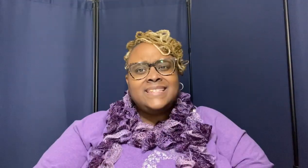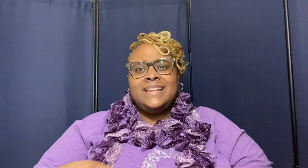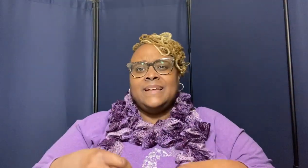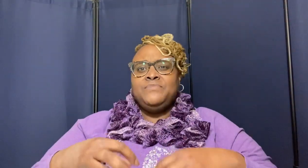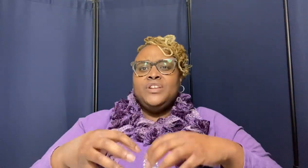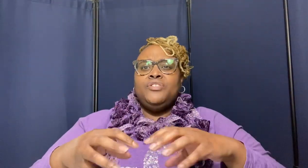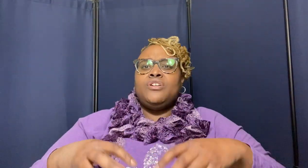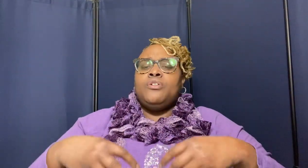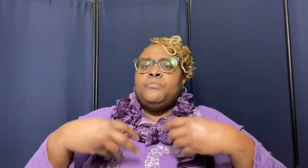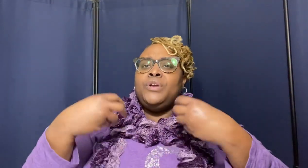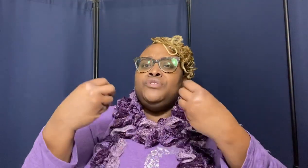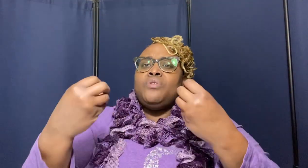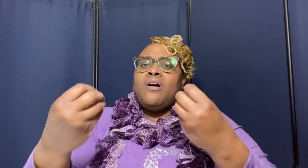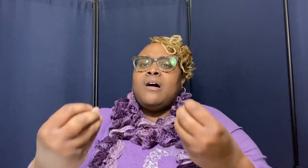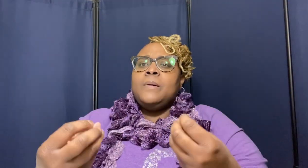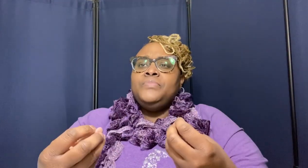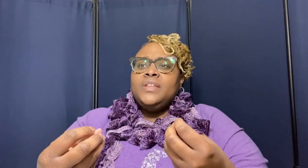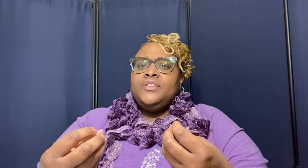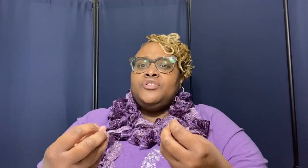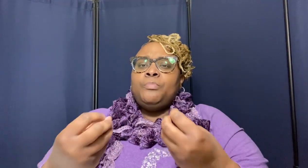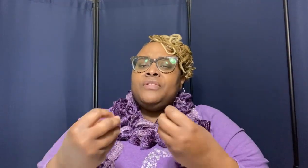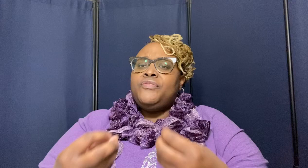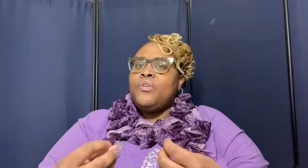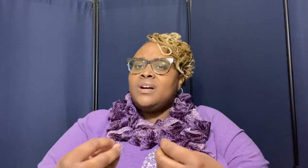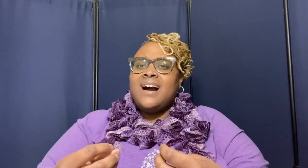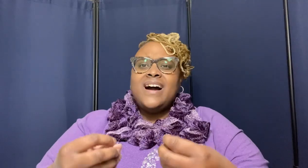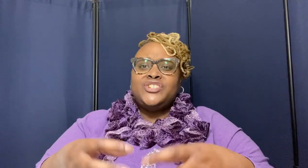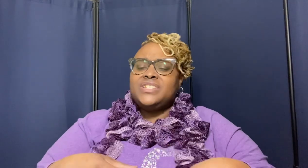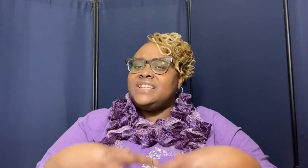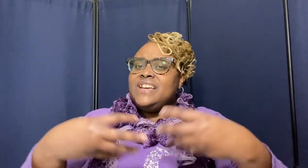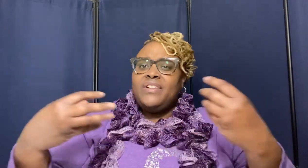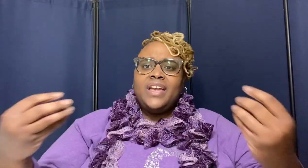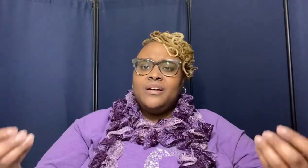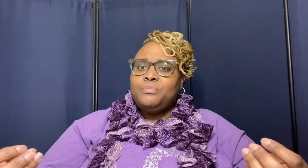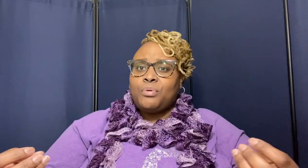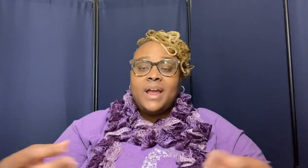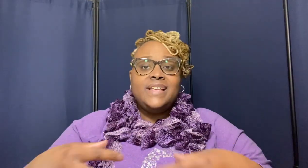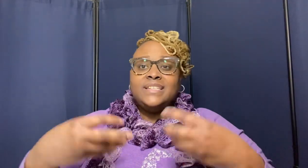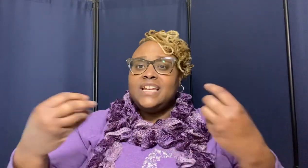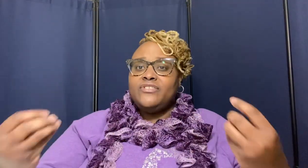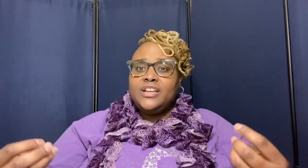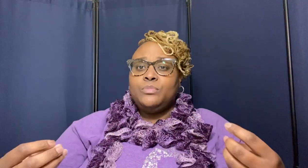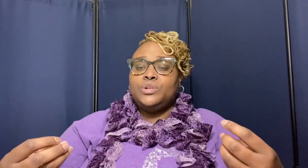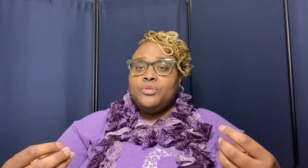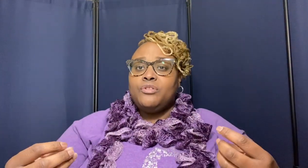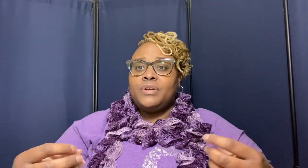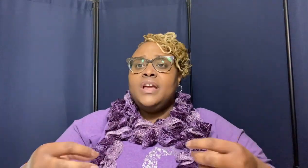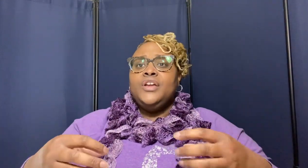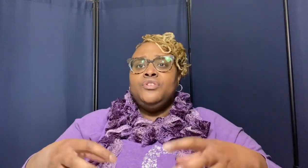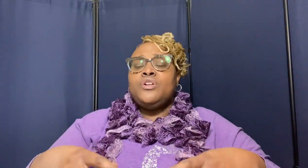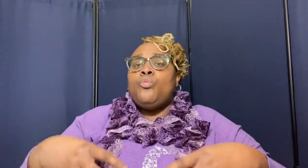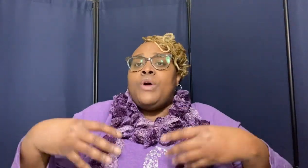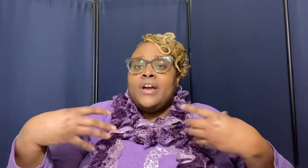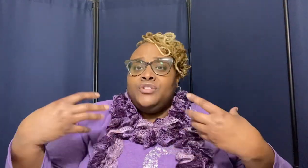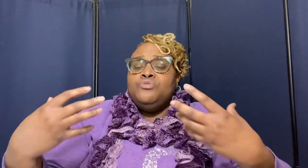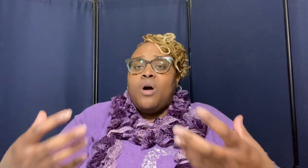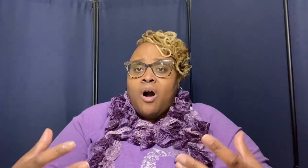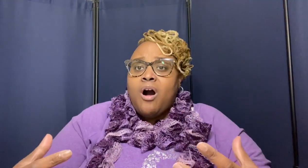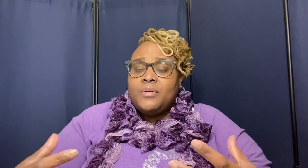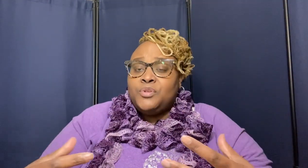him you know and when you are you know before god just giving him praise and giving him glory you know where you are you